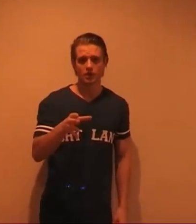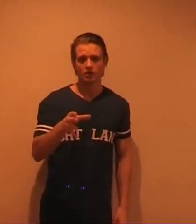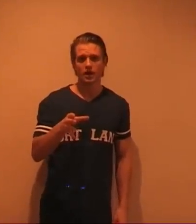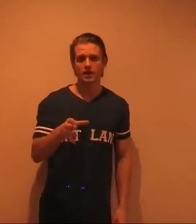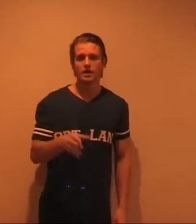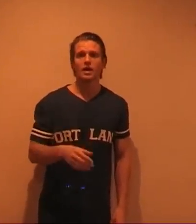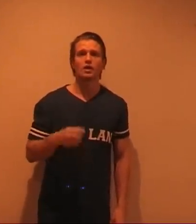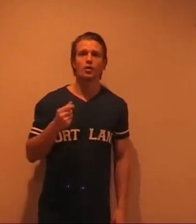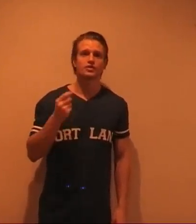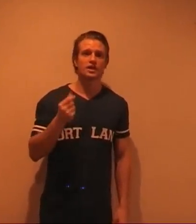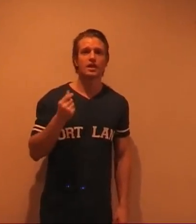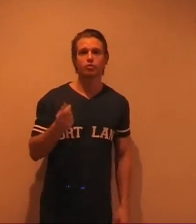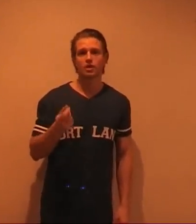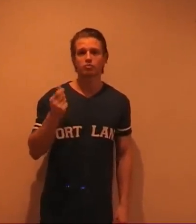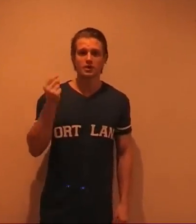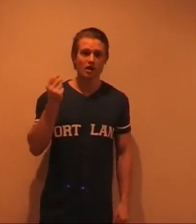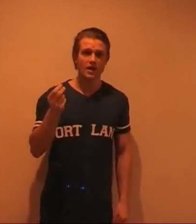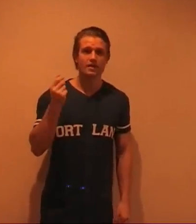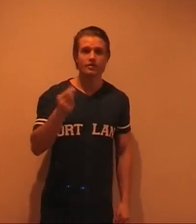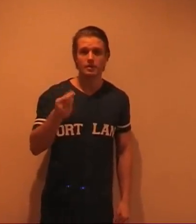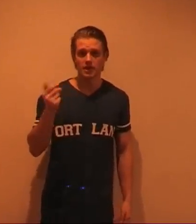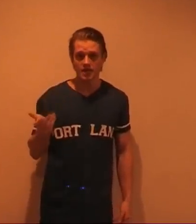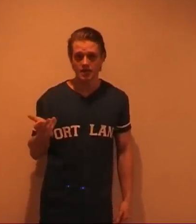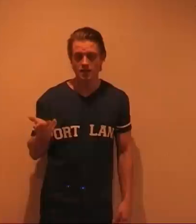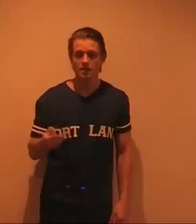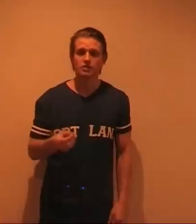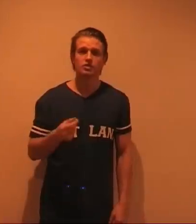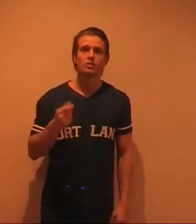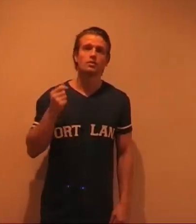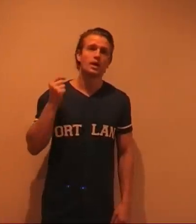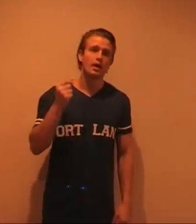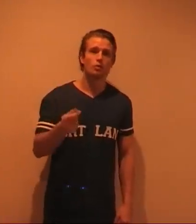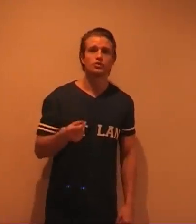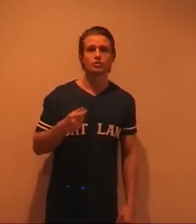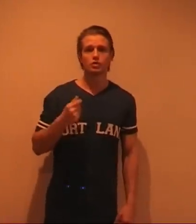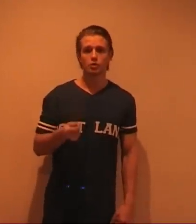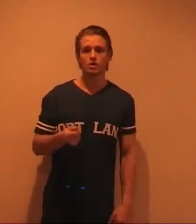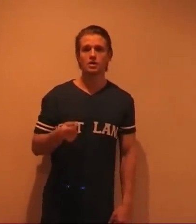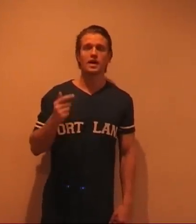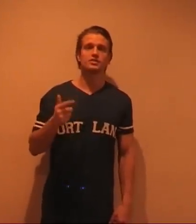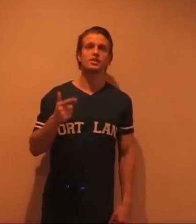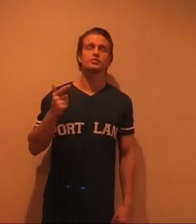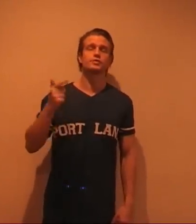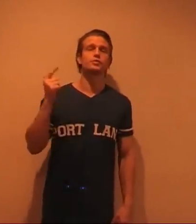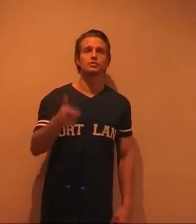Right. A lot of skin care products will be high in vitamin E. So almonds are a good one. And citrus fruits.